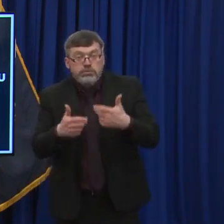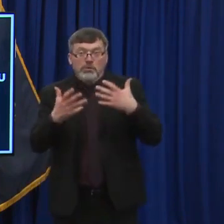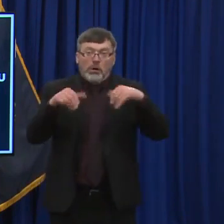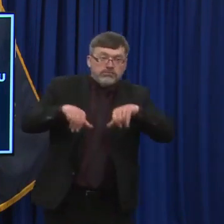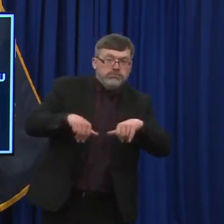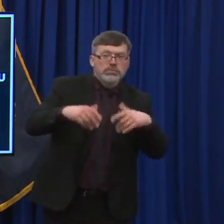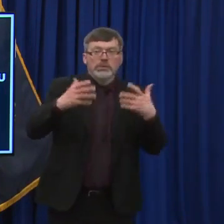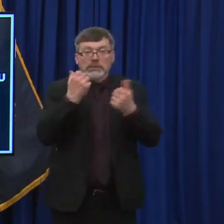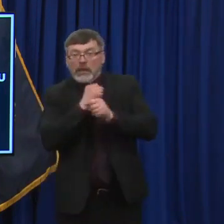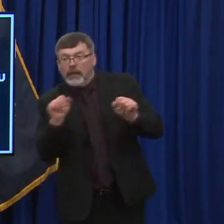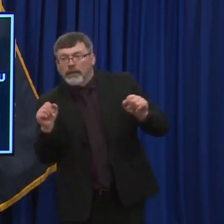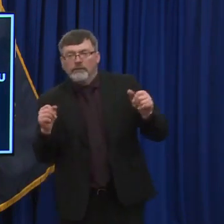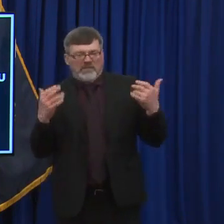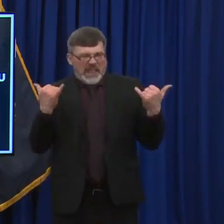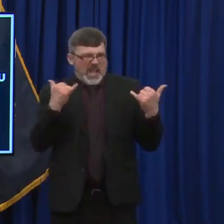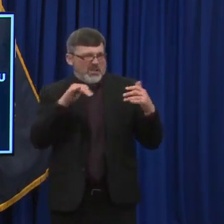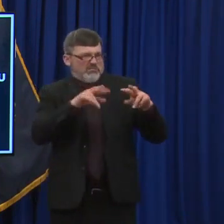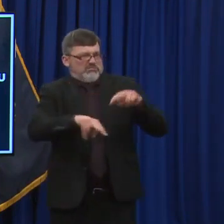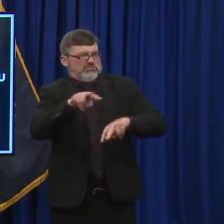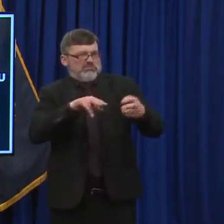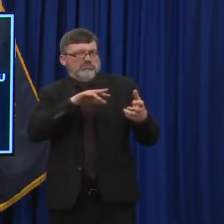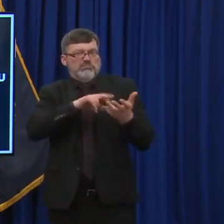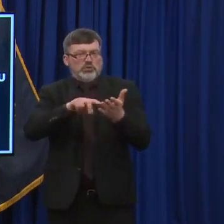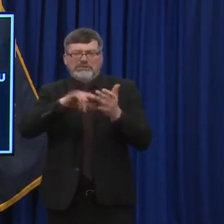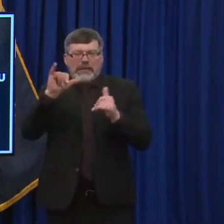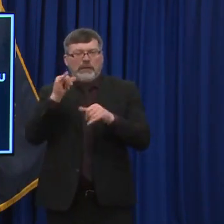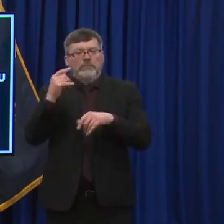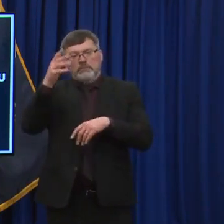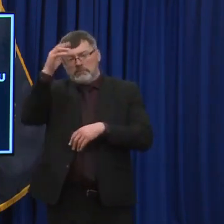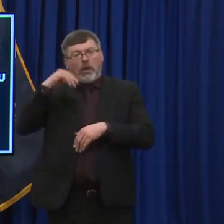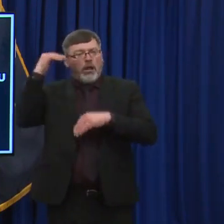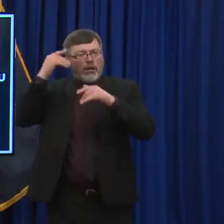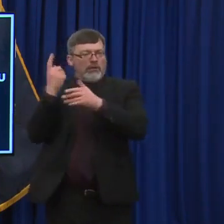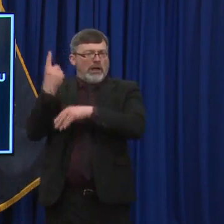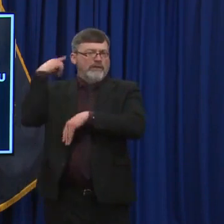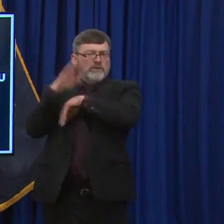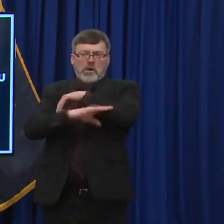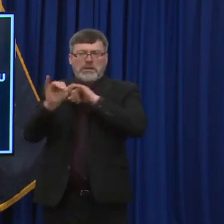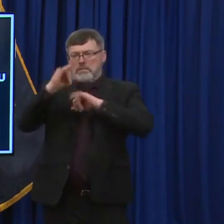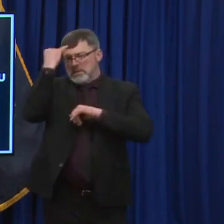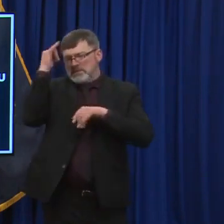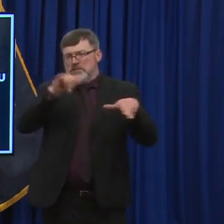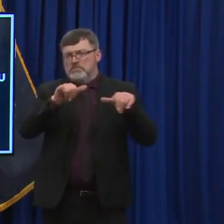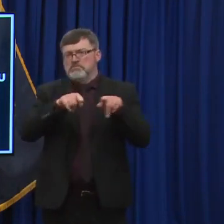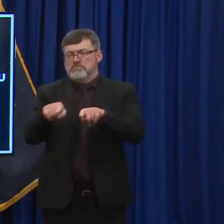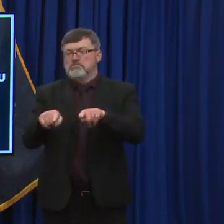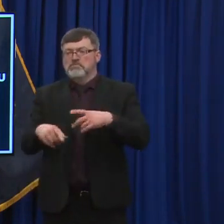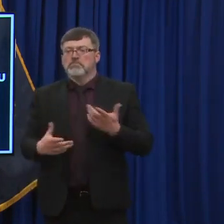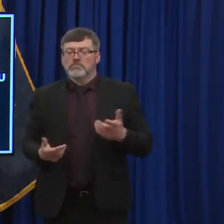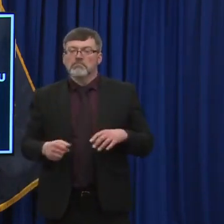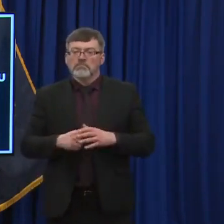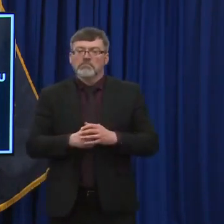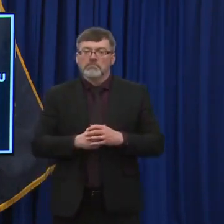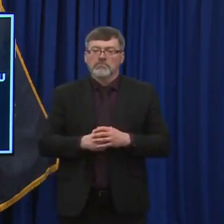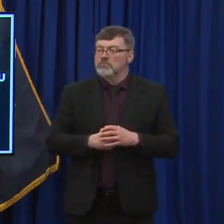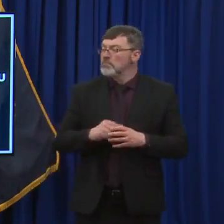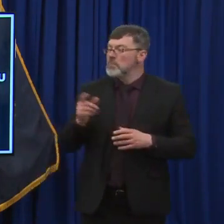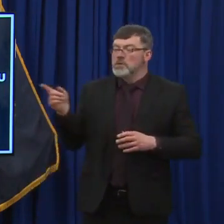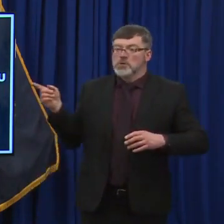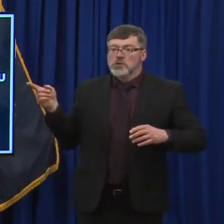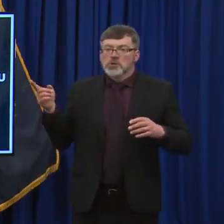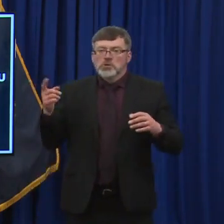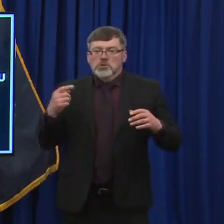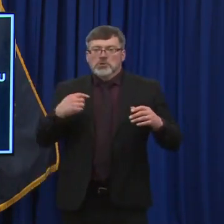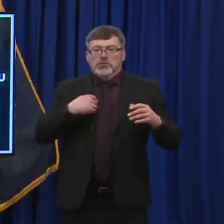younger populations. The same types of extensive long studies